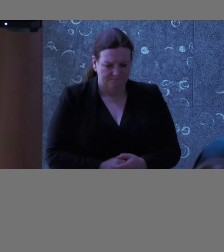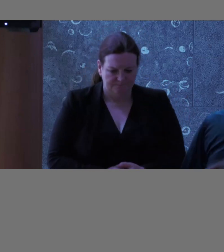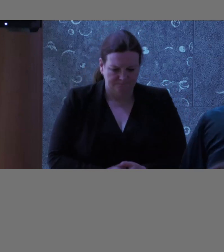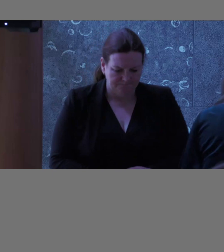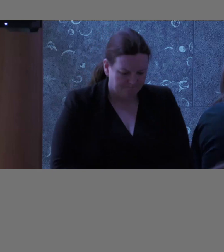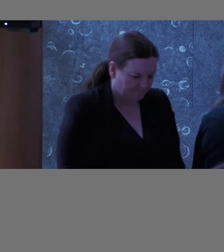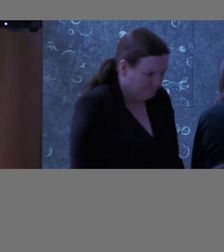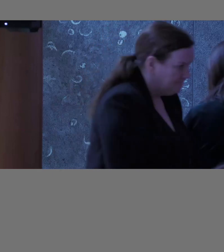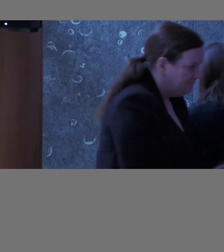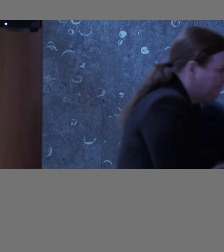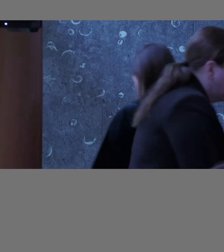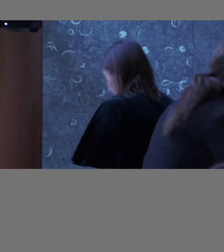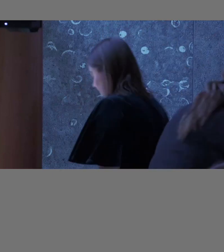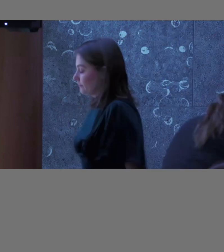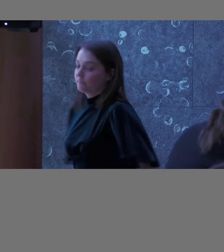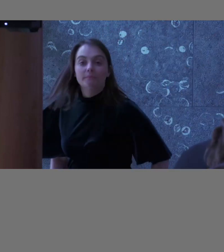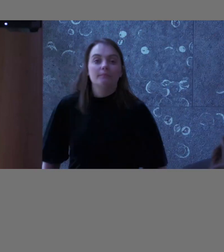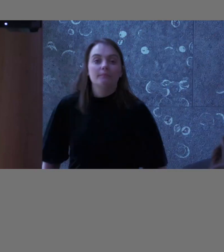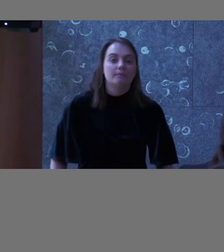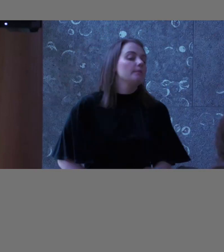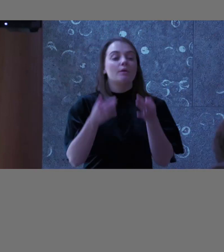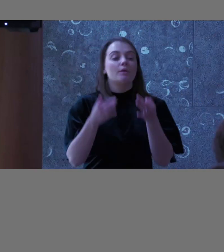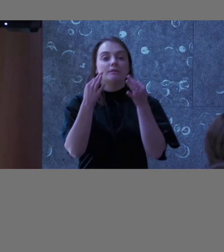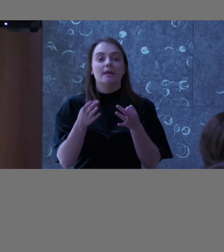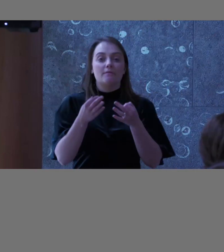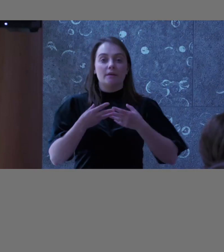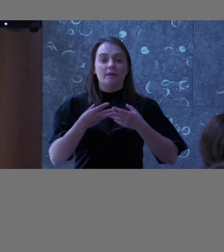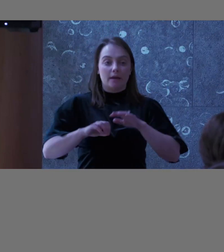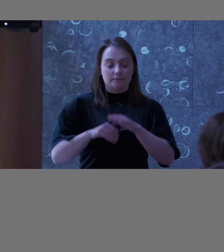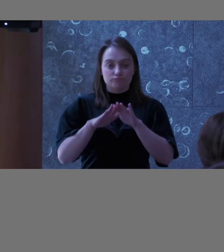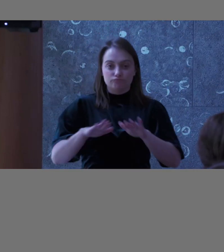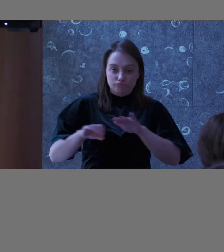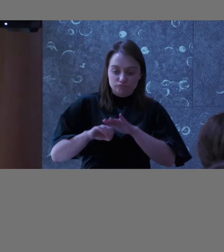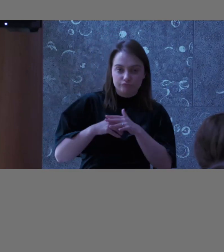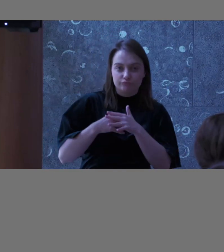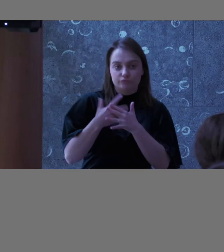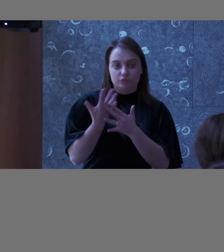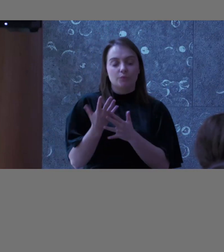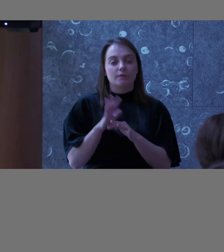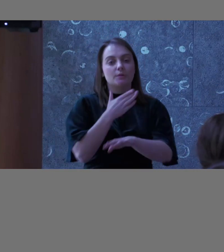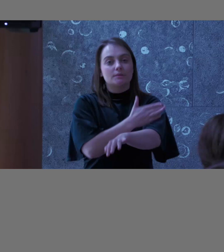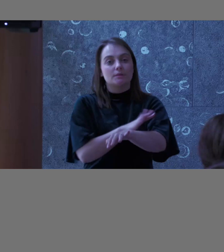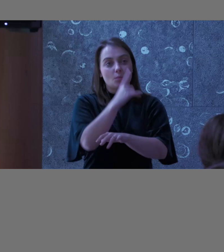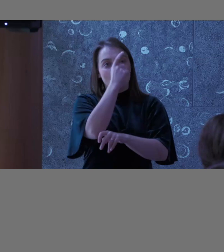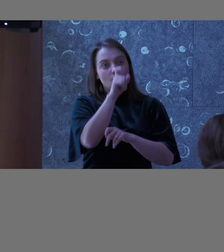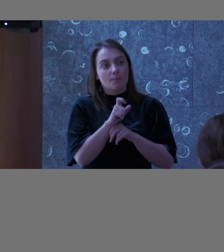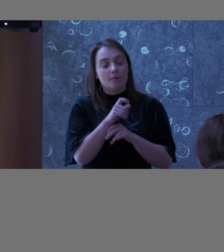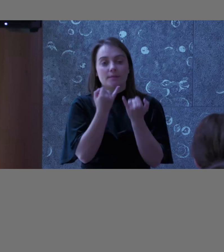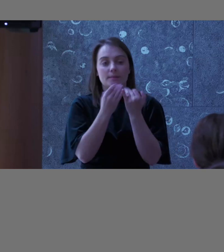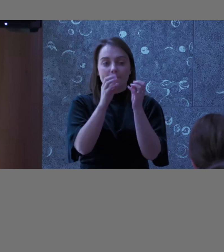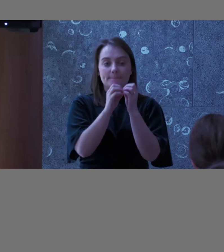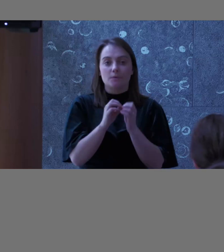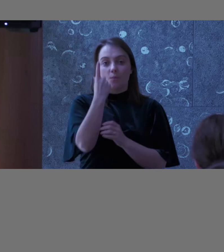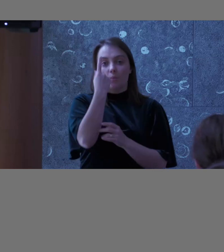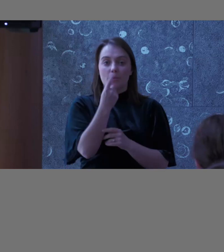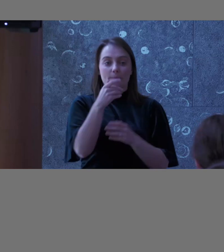I think it's definitely like an organic kind of growth thing for us, I think it starts very much with that one person like we've heard before, like having a